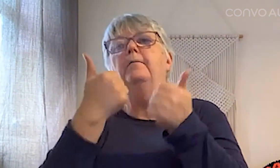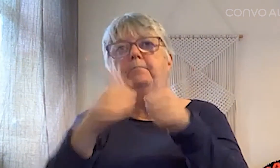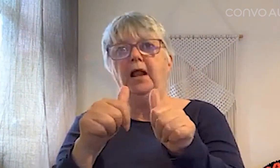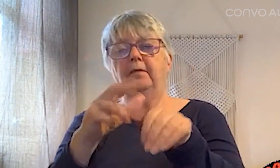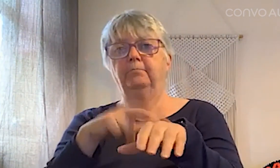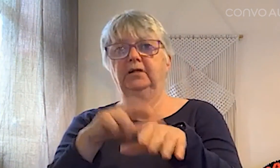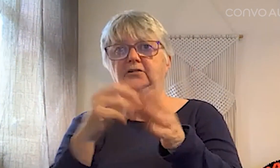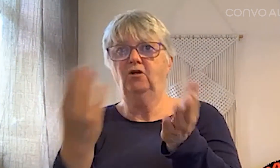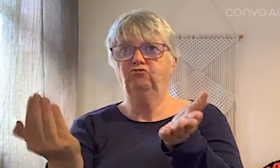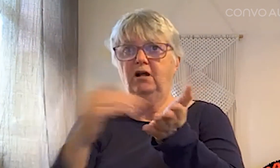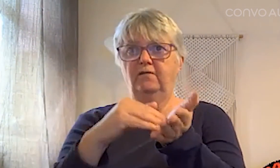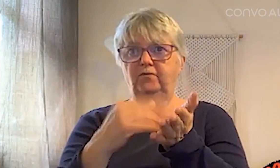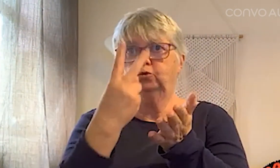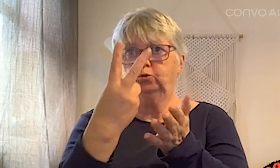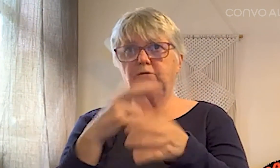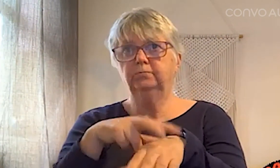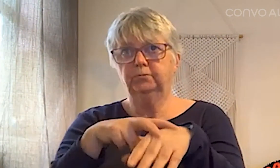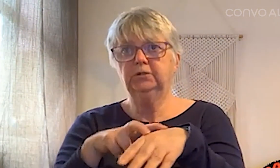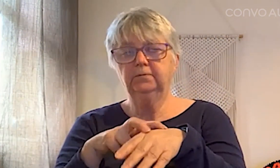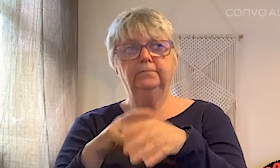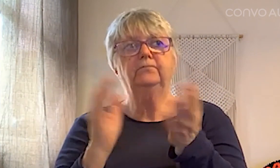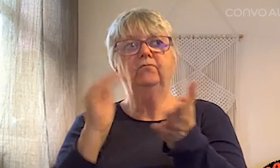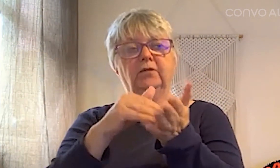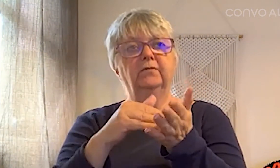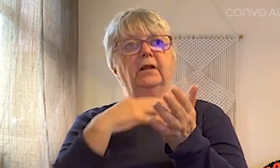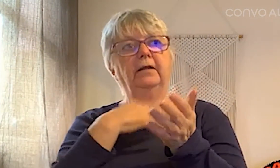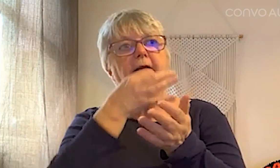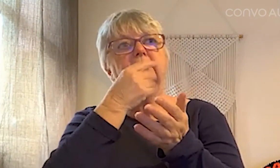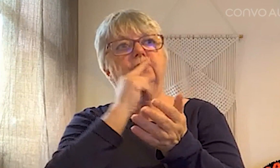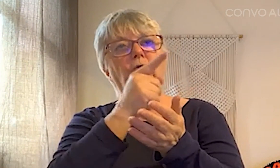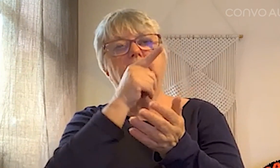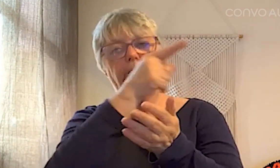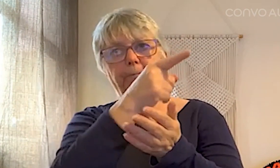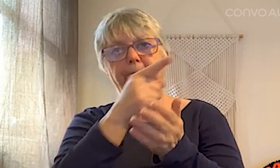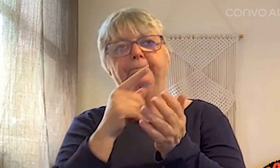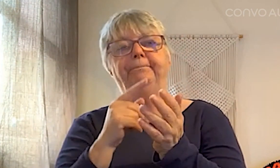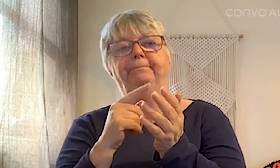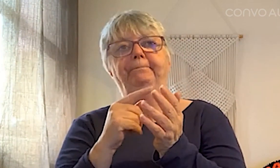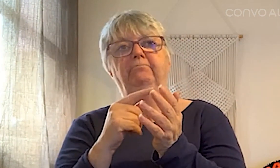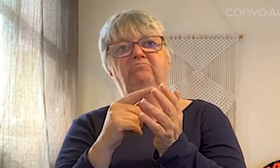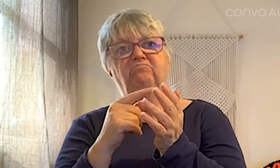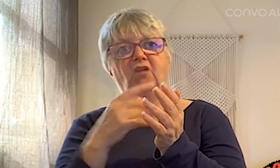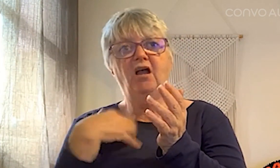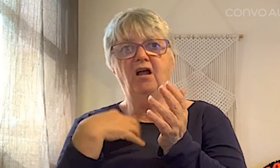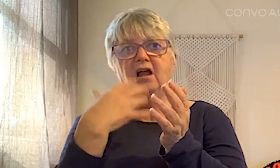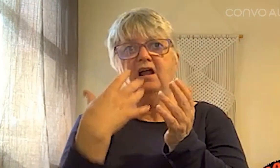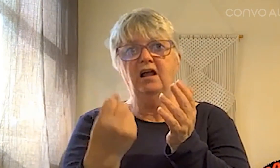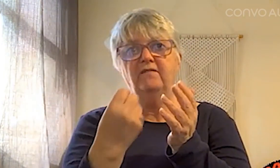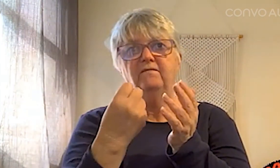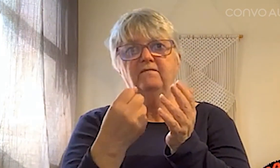Some time later, two police officers arrived and I told them that I do have access